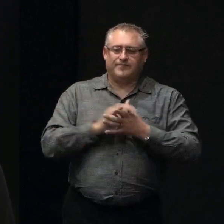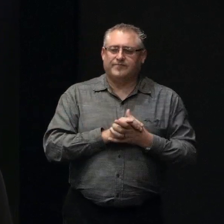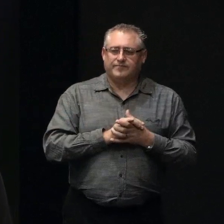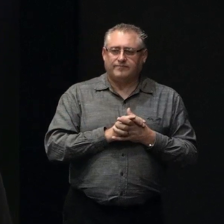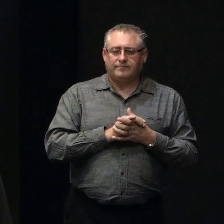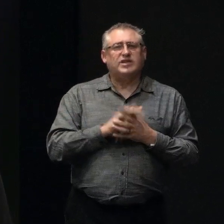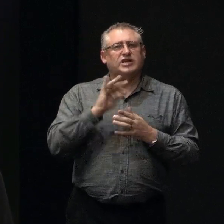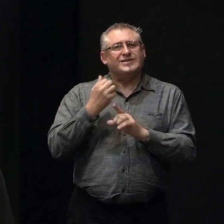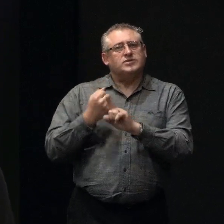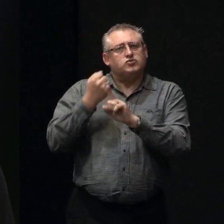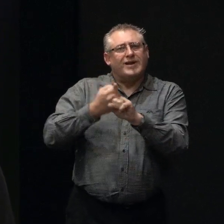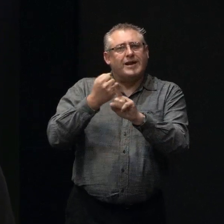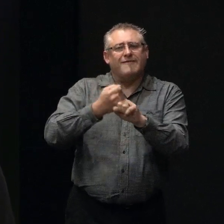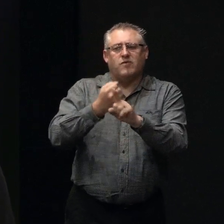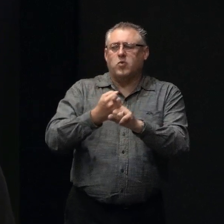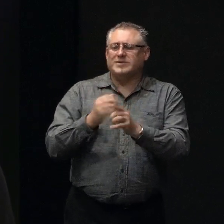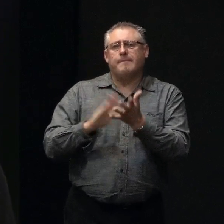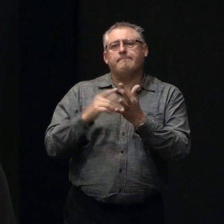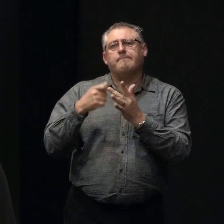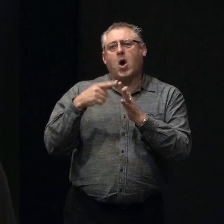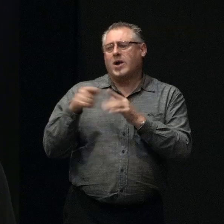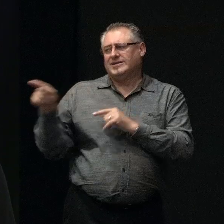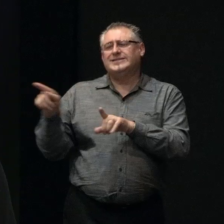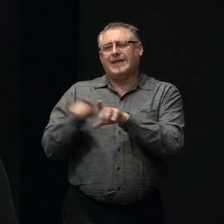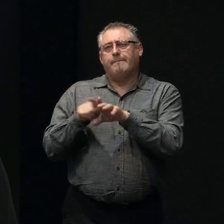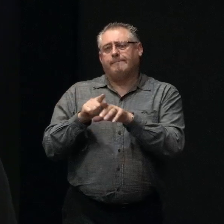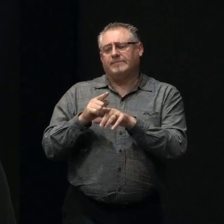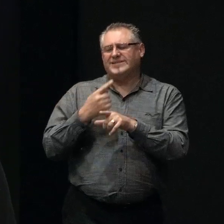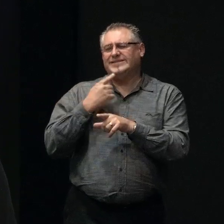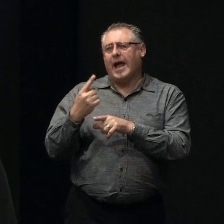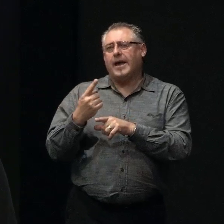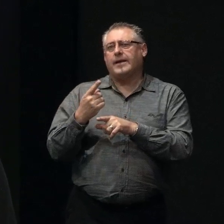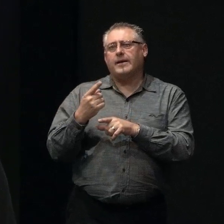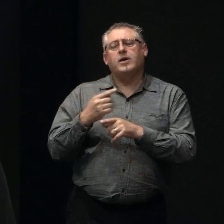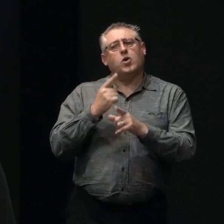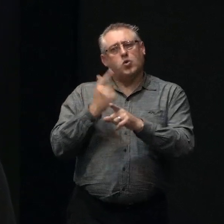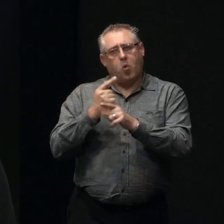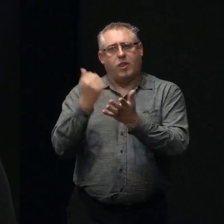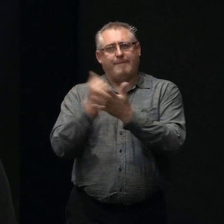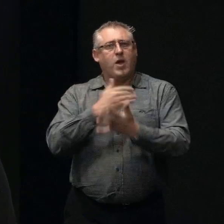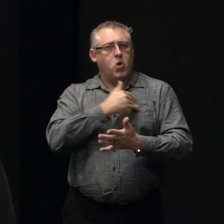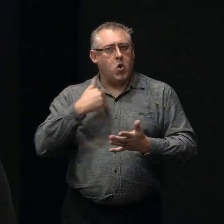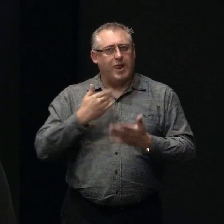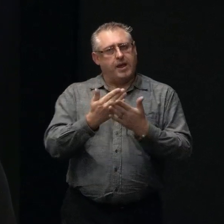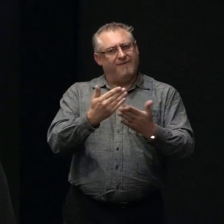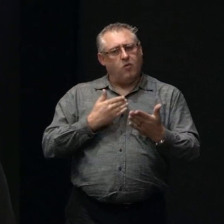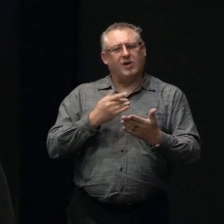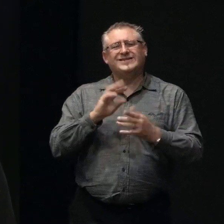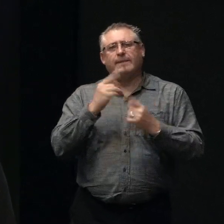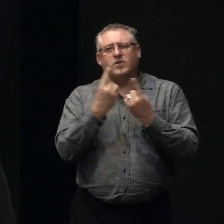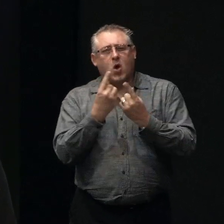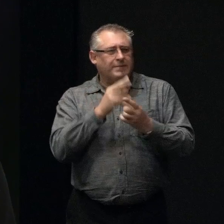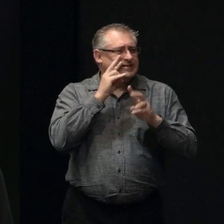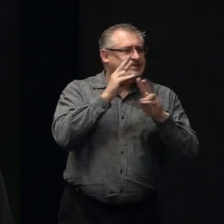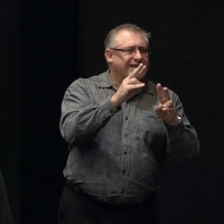I guess, reinforce Mike's earlier message around speaking to your bank earlier, one of the things that we do see from time to time is people